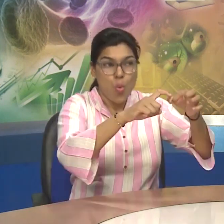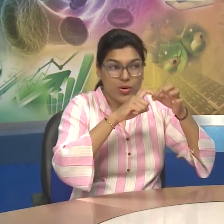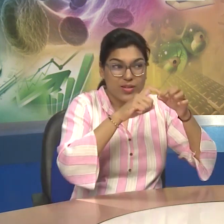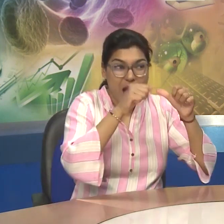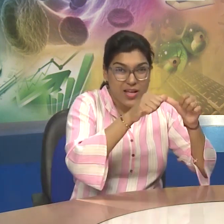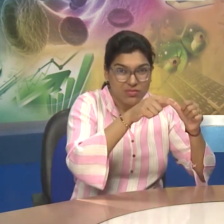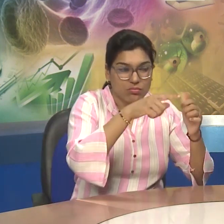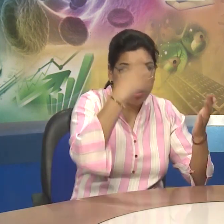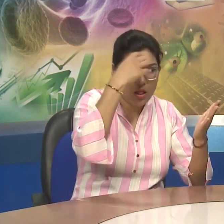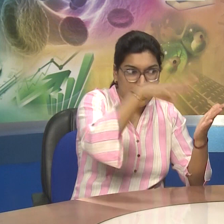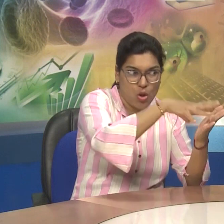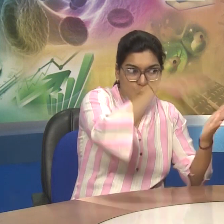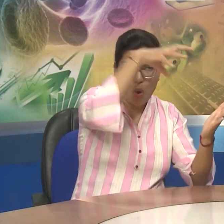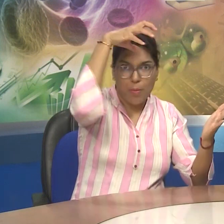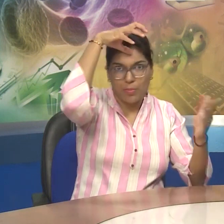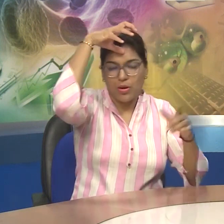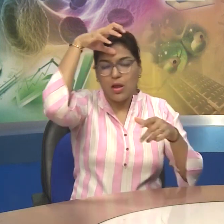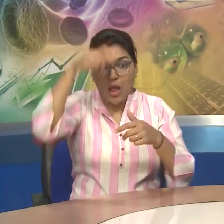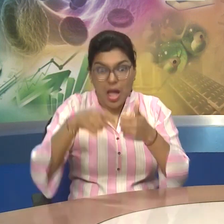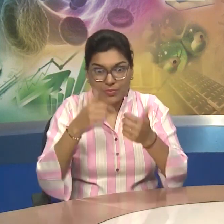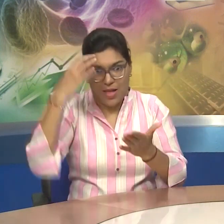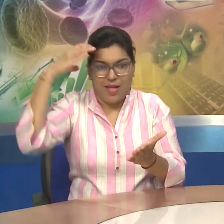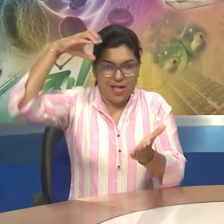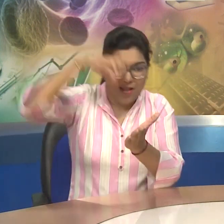Is Important